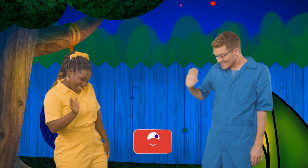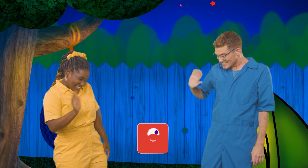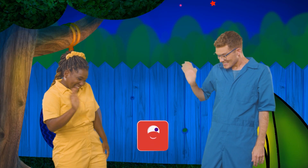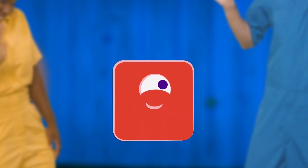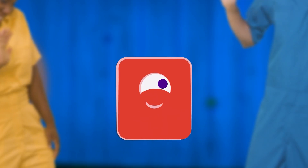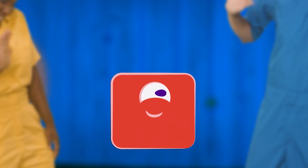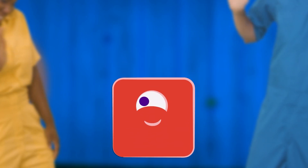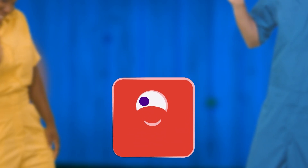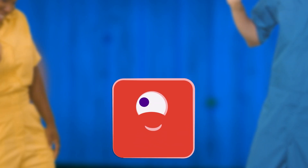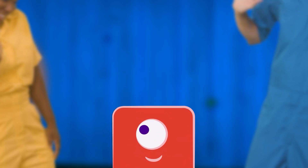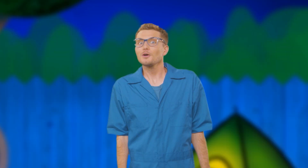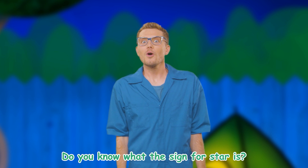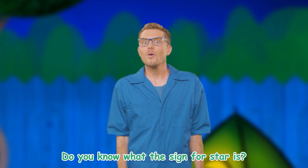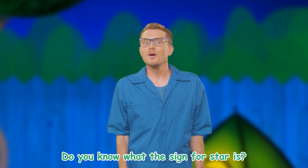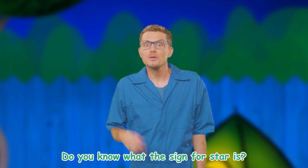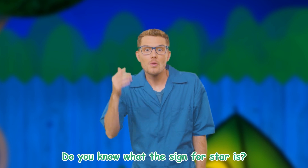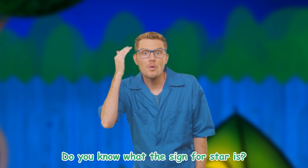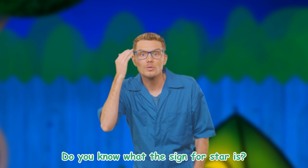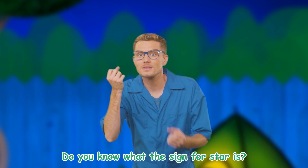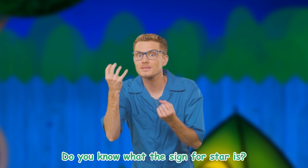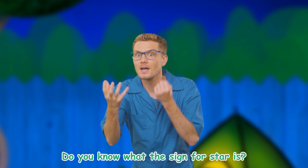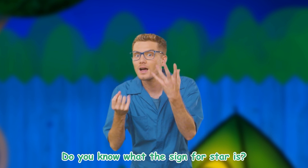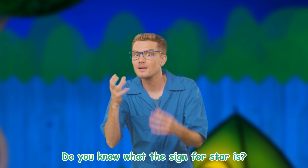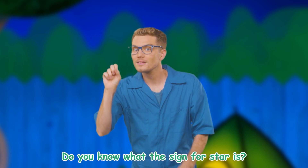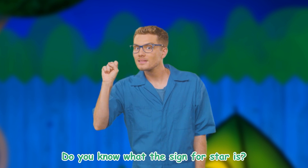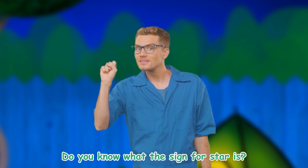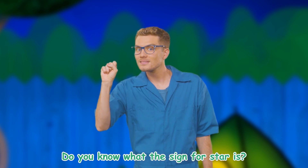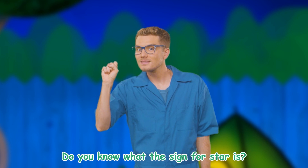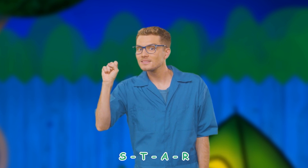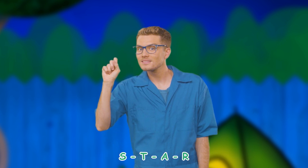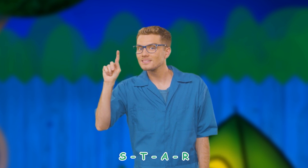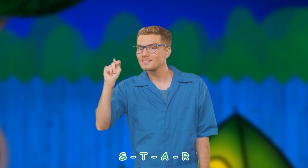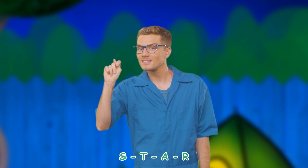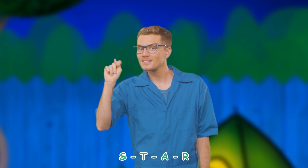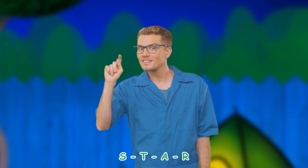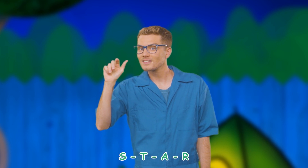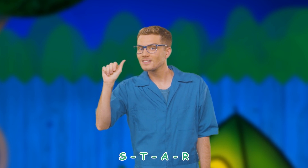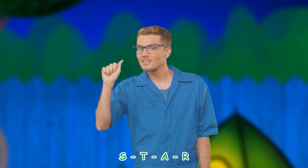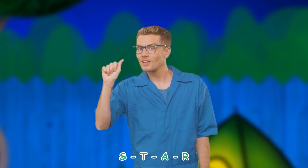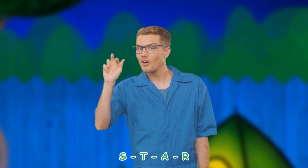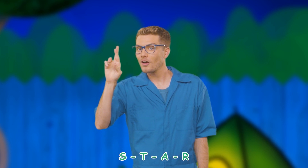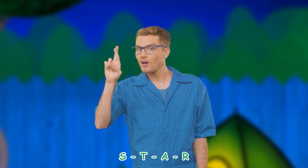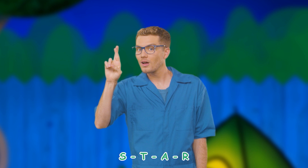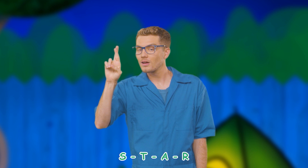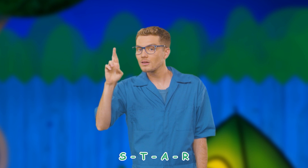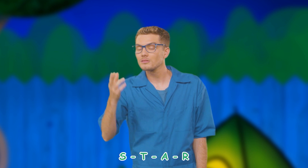Do you know what the sign for star is? S T A R